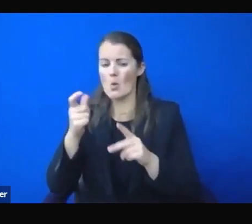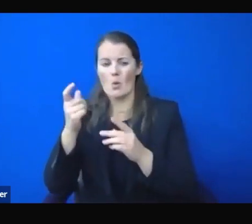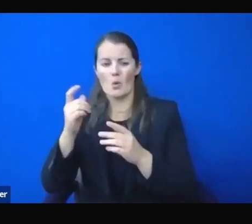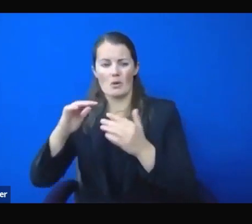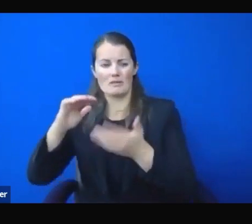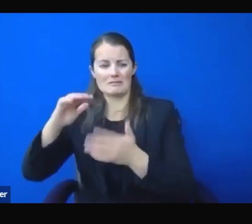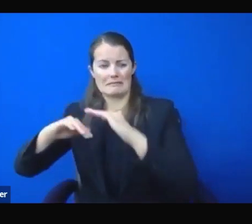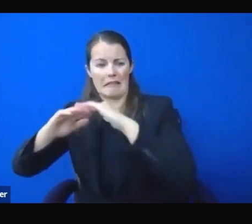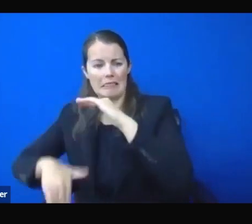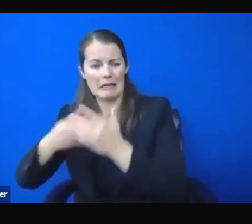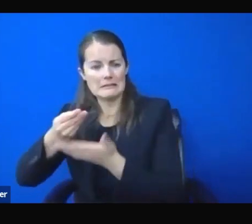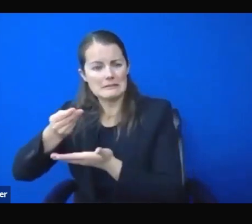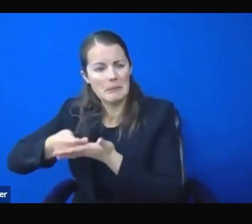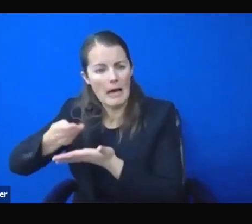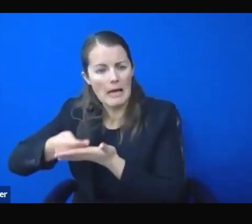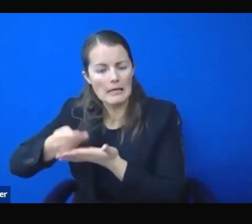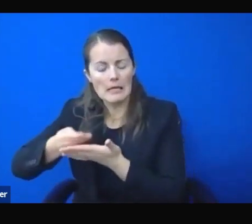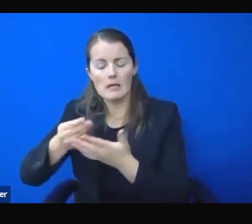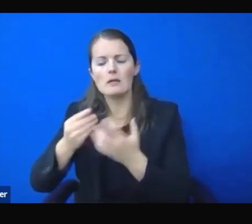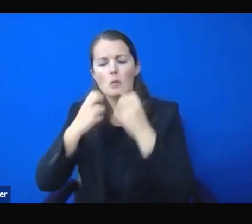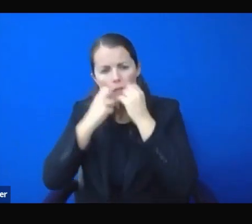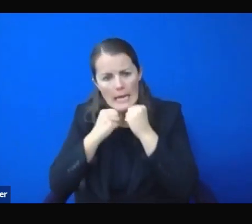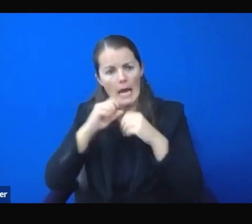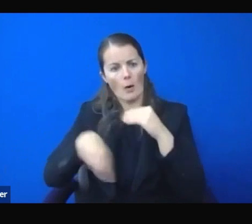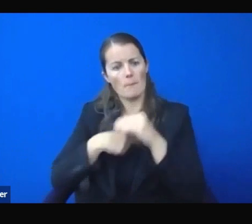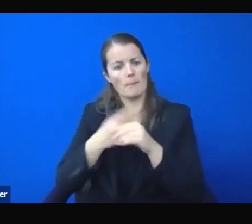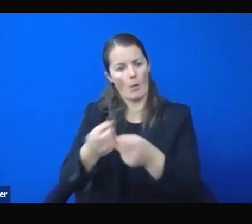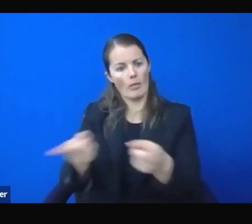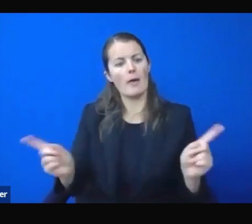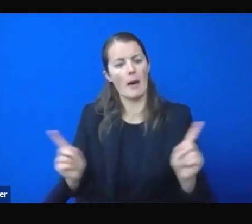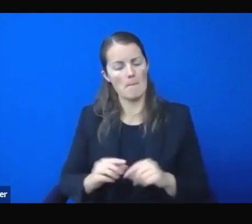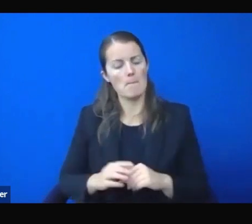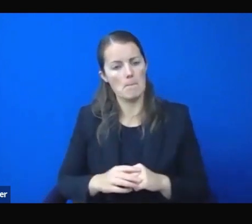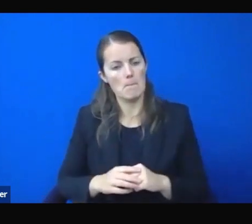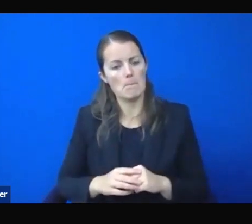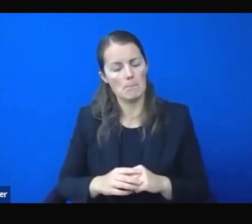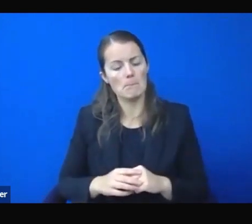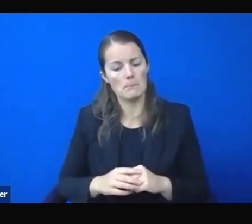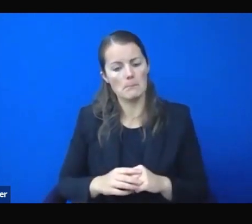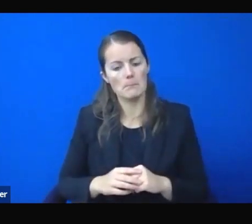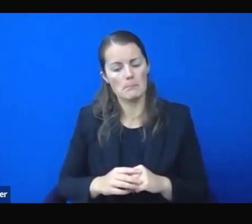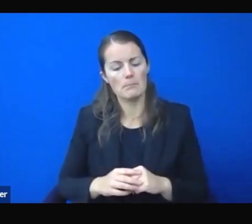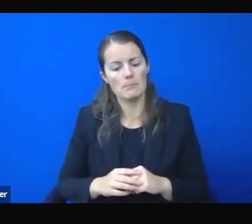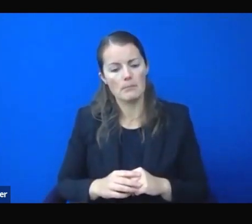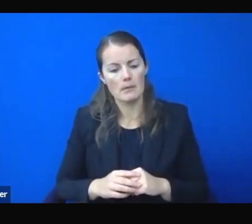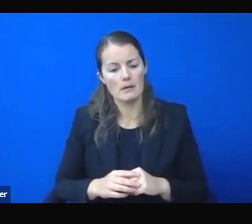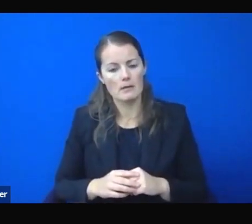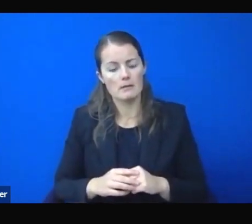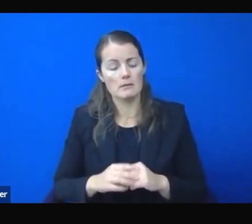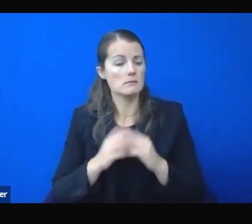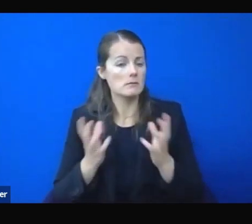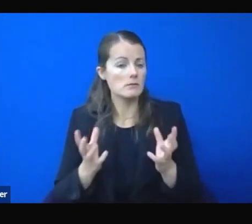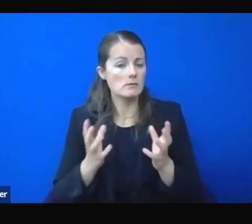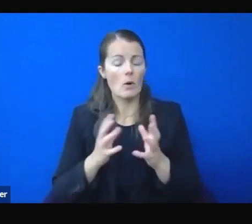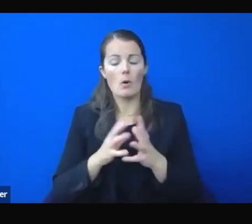when I see you next time in the middle of January, if not before, we'll be able to have some more positive news coming your way.